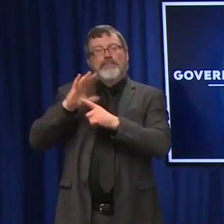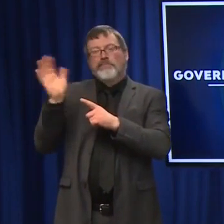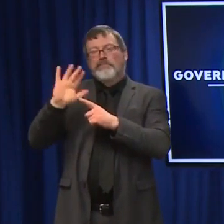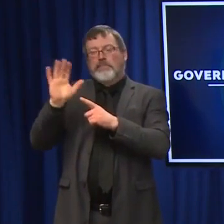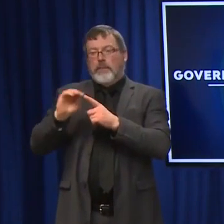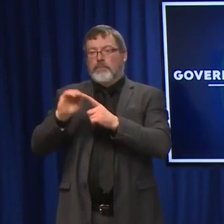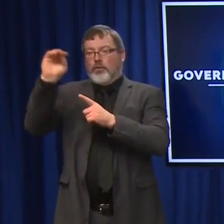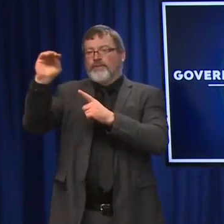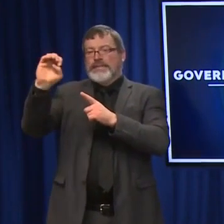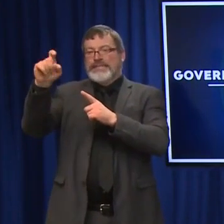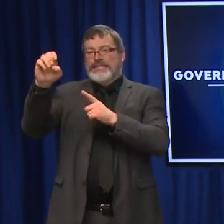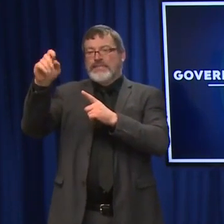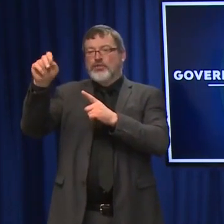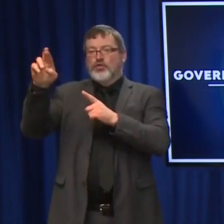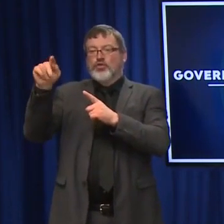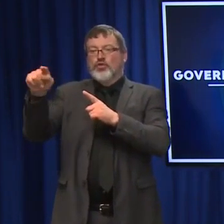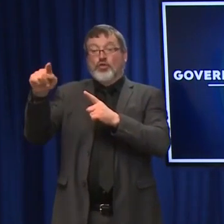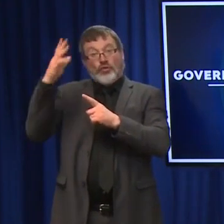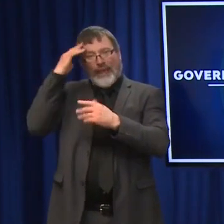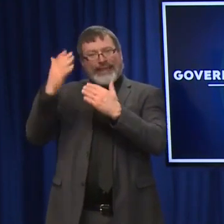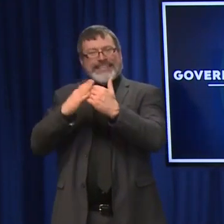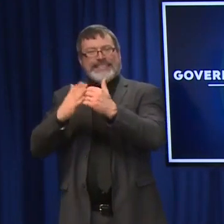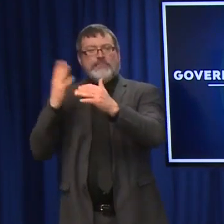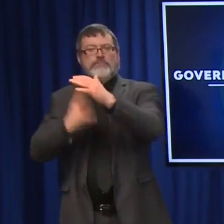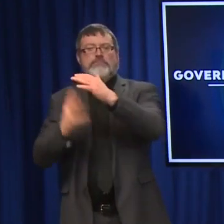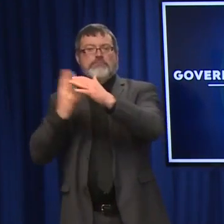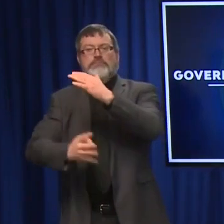just to help with a higher throughput.